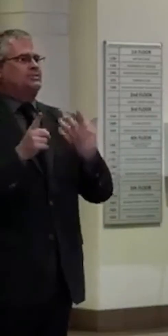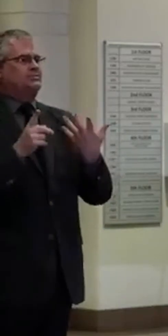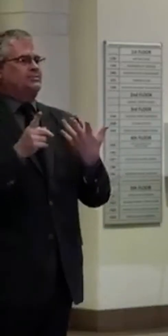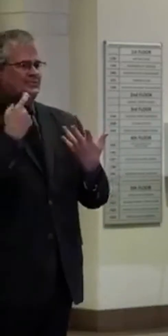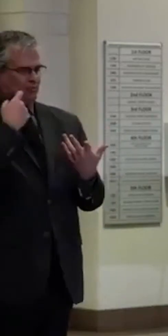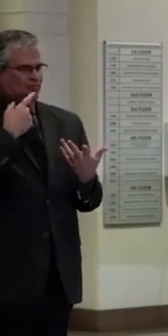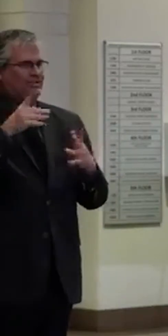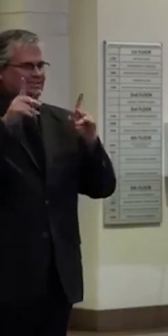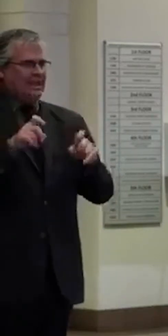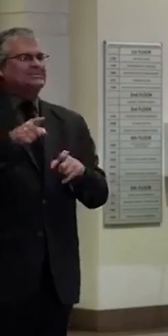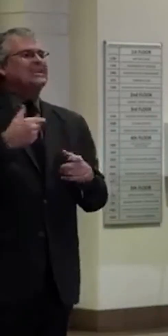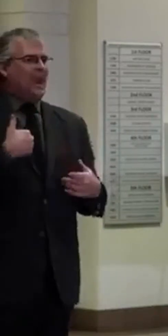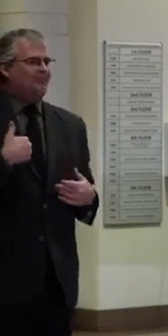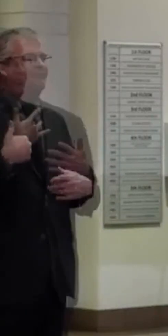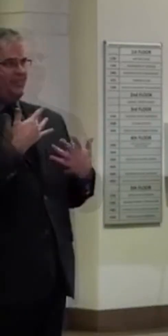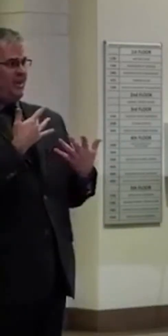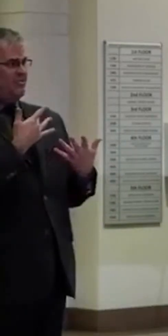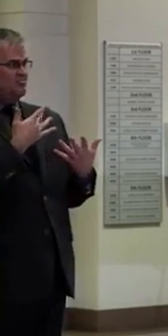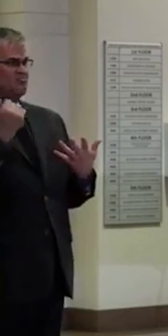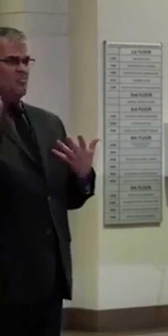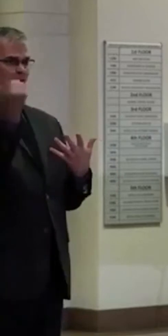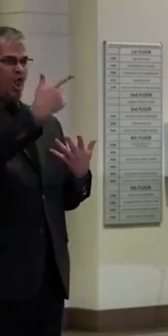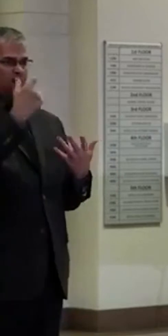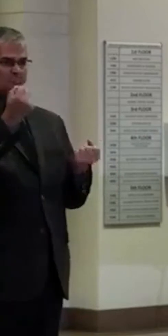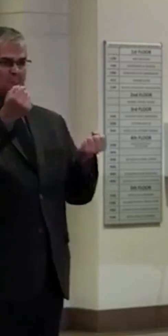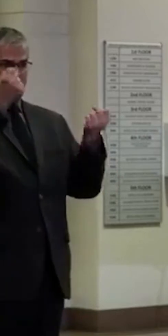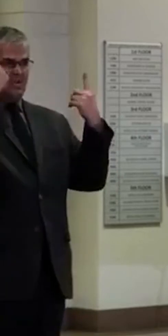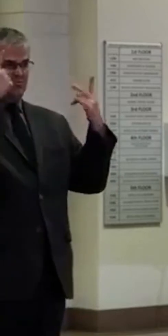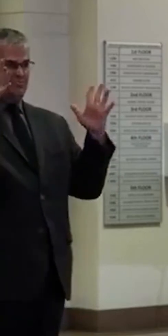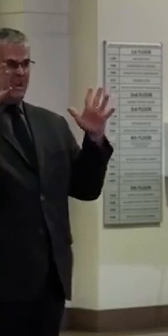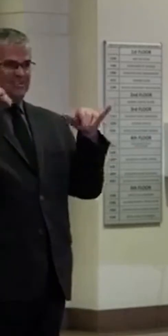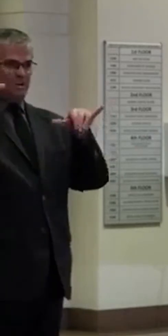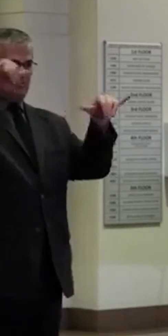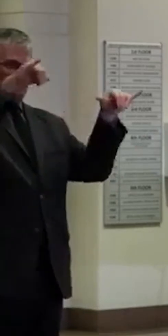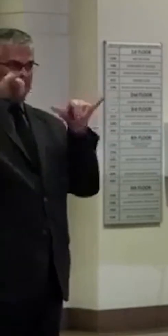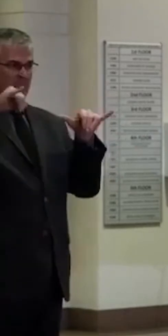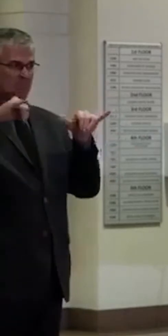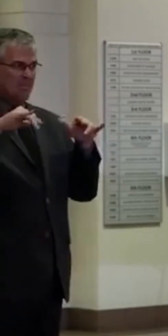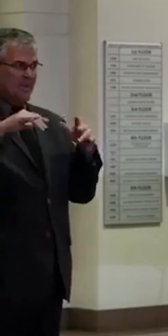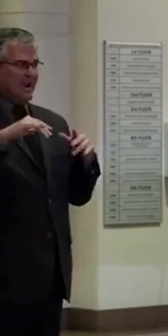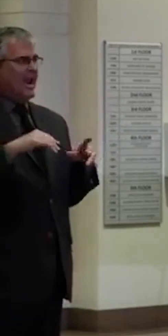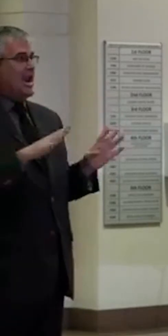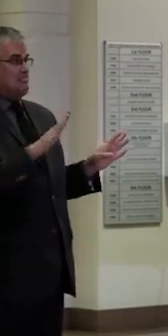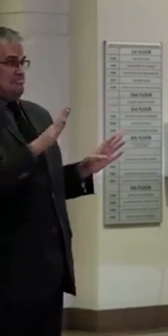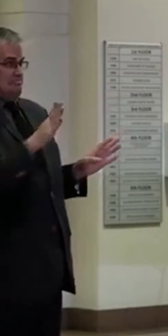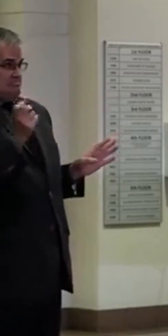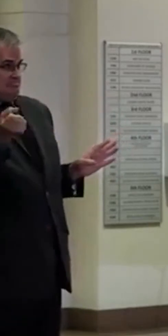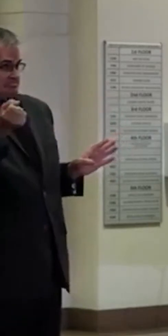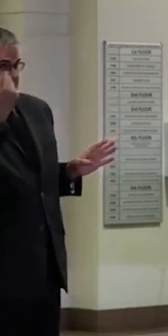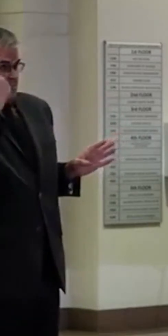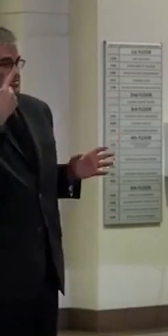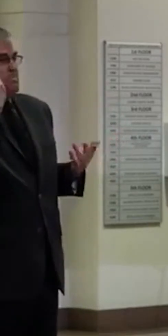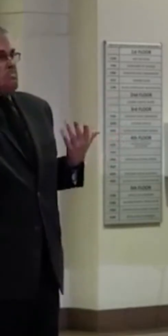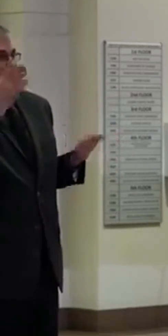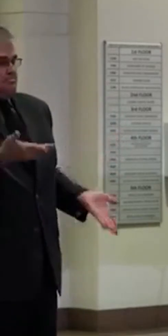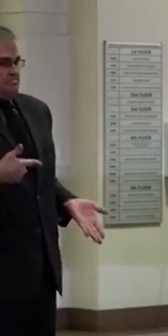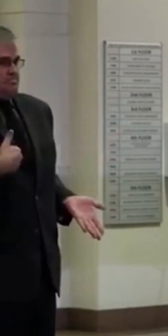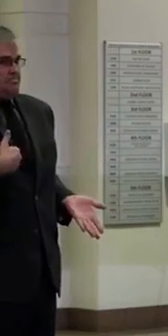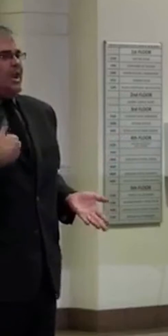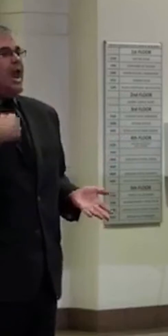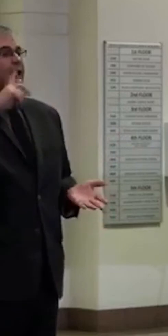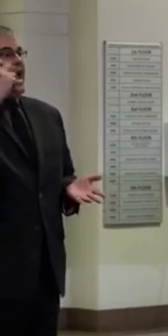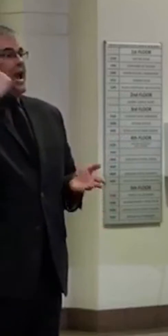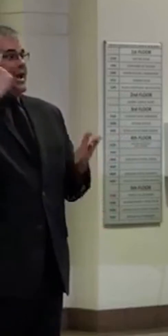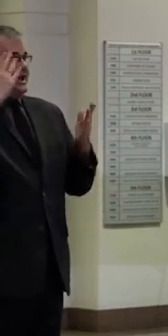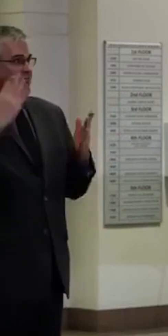seriously. Next question. I don't know what sheet they're singing from, John, but I can tell you this. As governor of state of Nevada, it is my responsibility